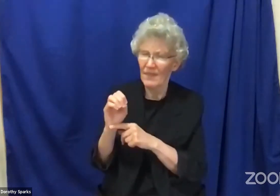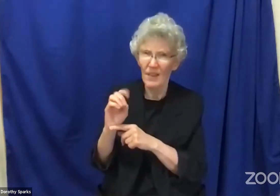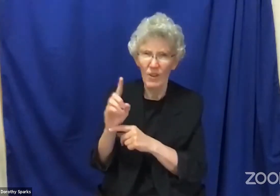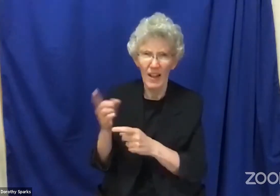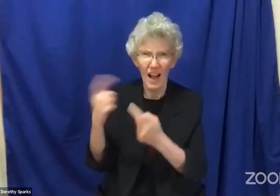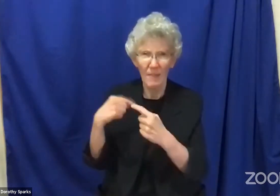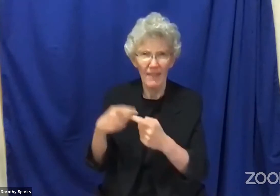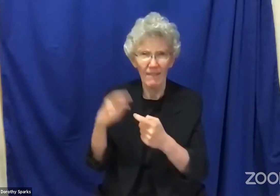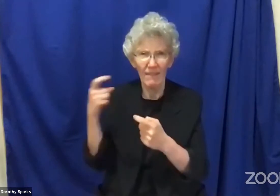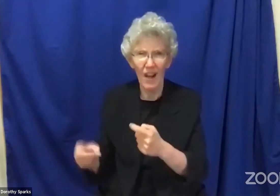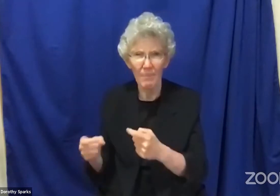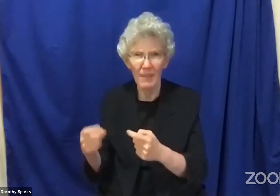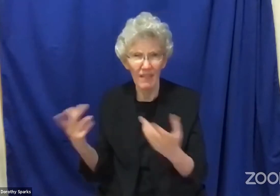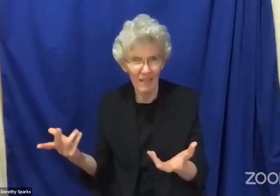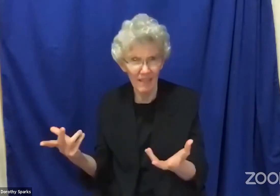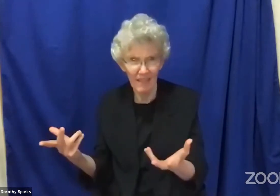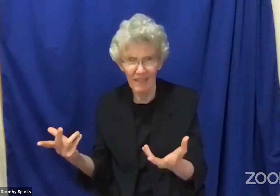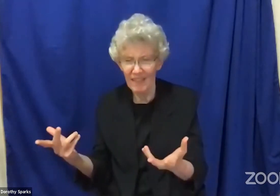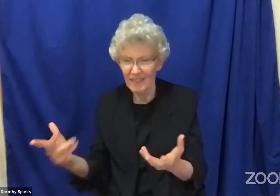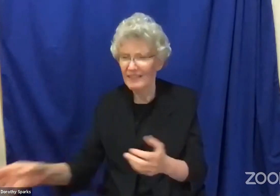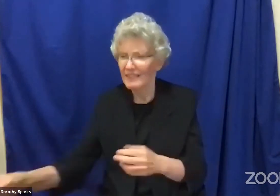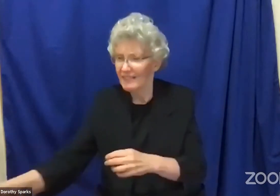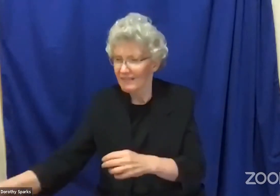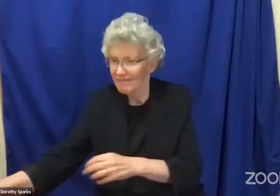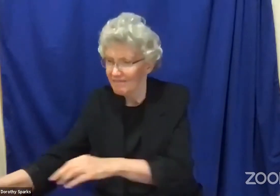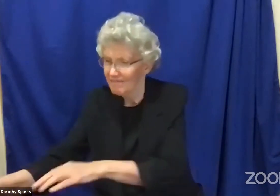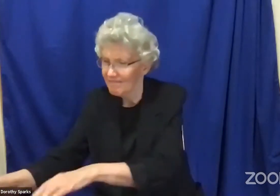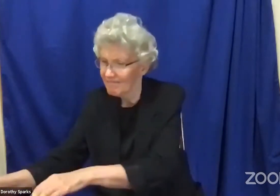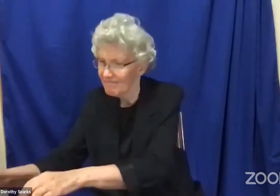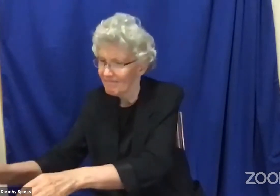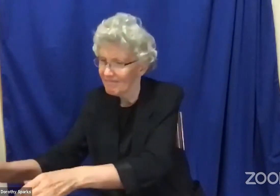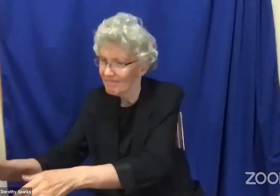So let's look at this word hope.